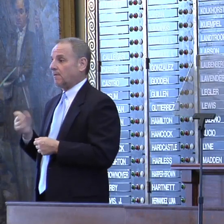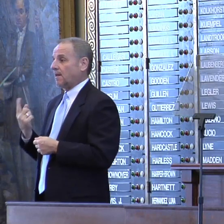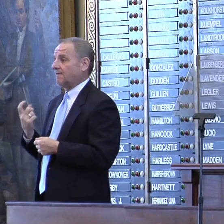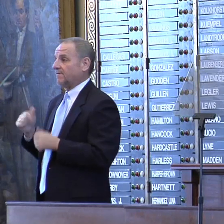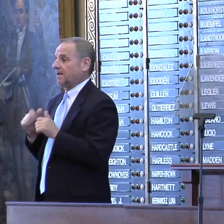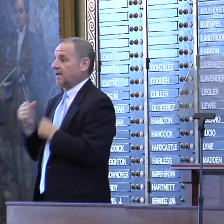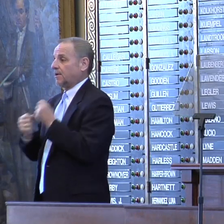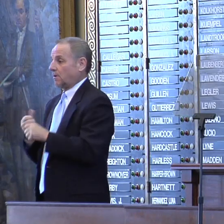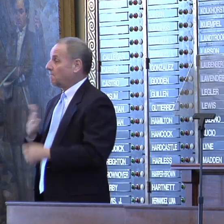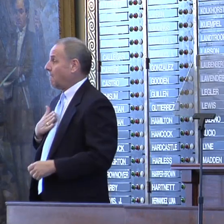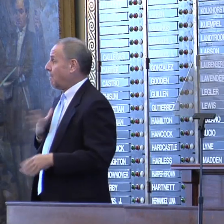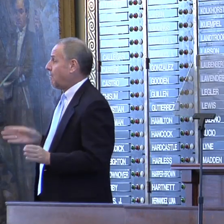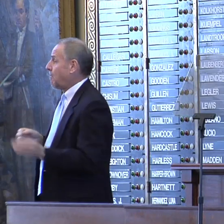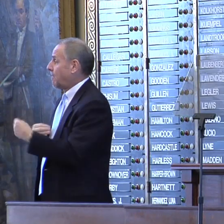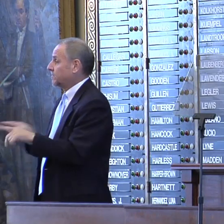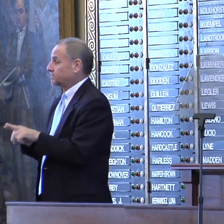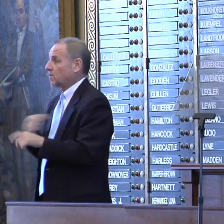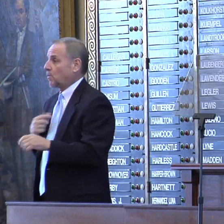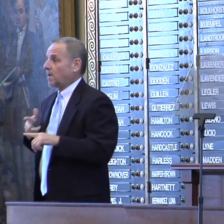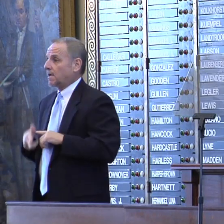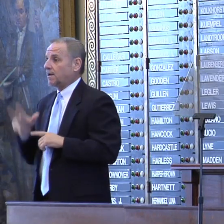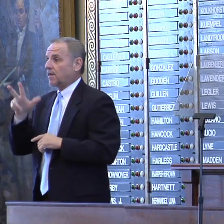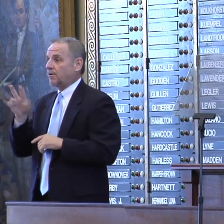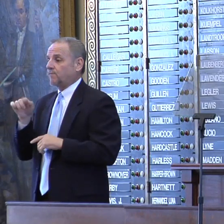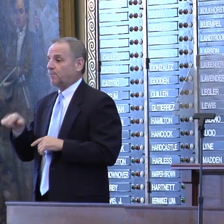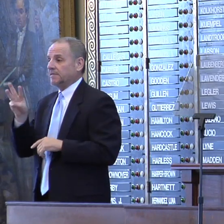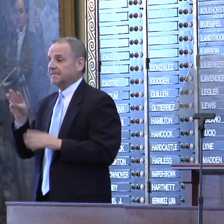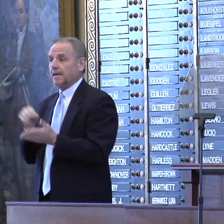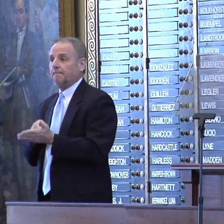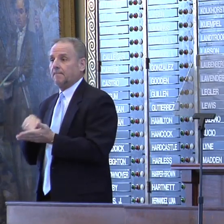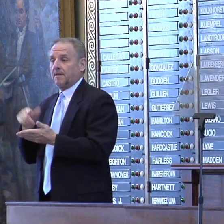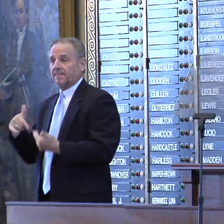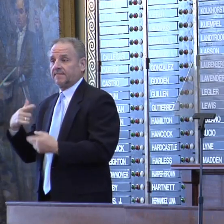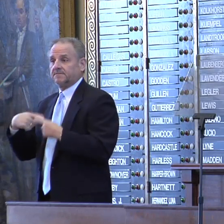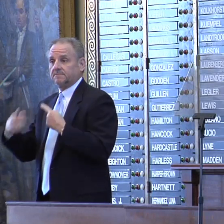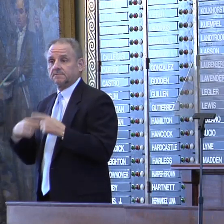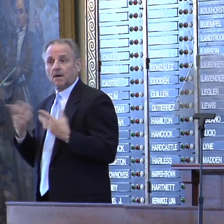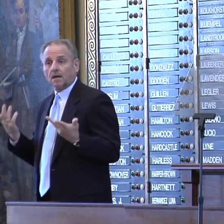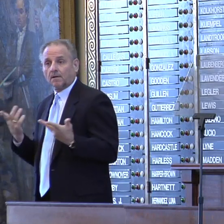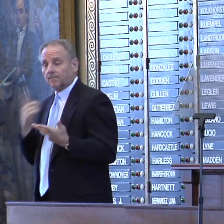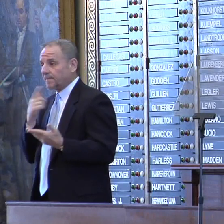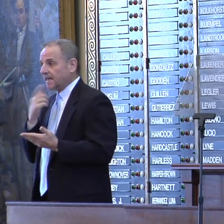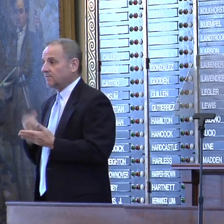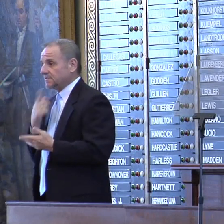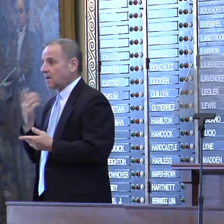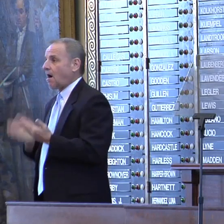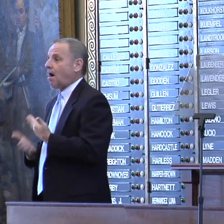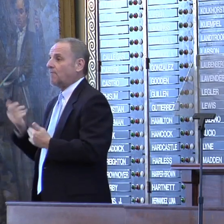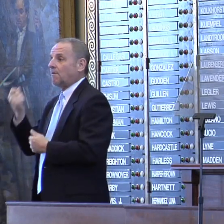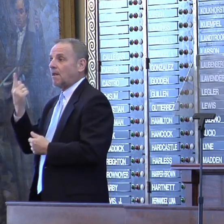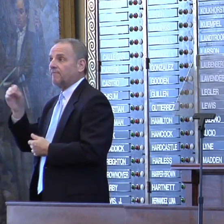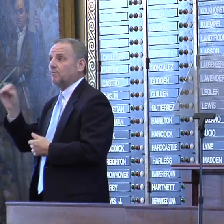is an agency as well. And we cut $34.6 million in this cycle, which equates to almost an 11% of our budget.